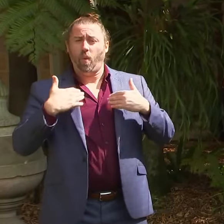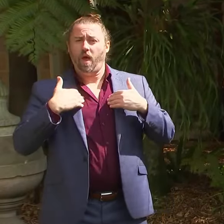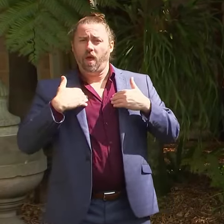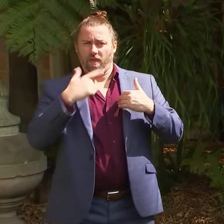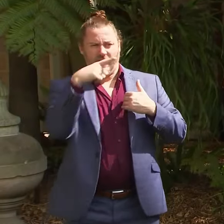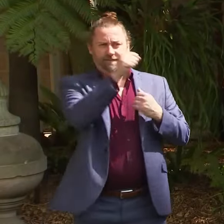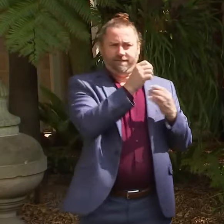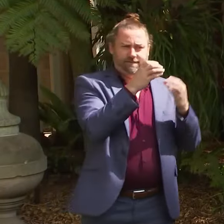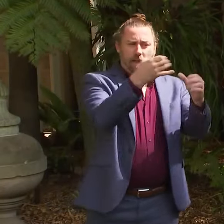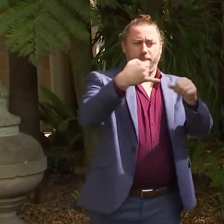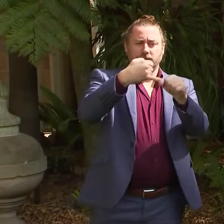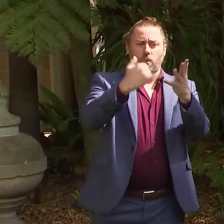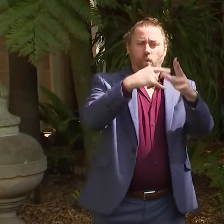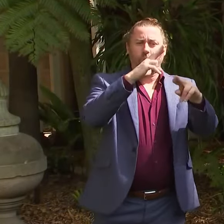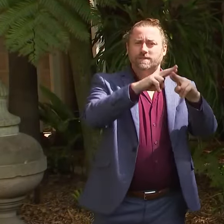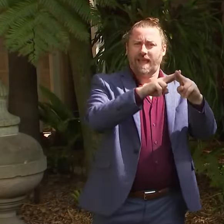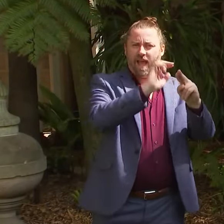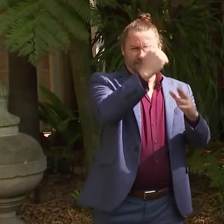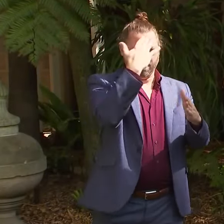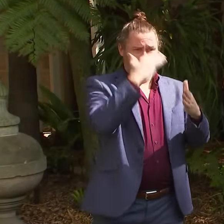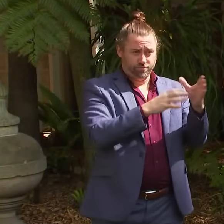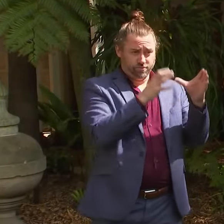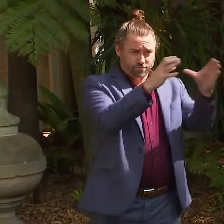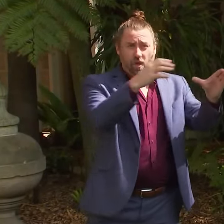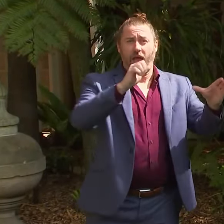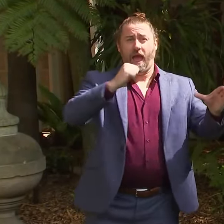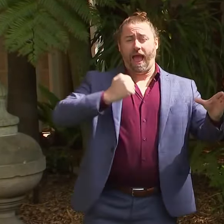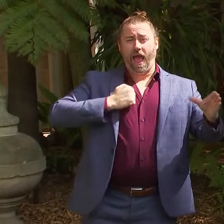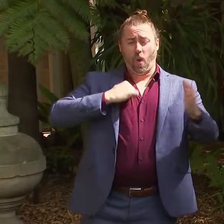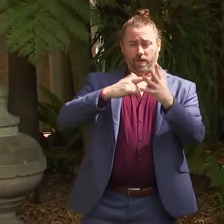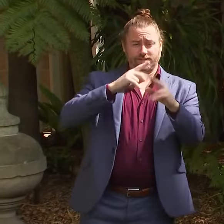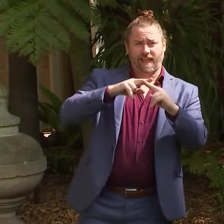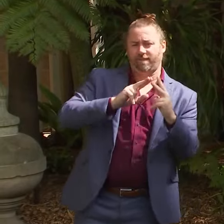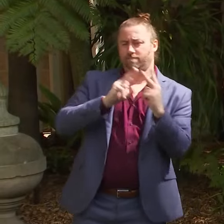hospitals and continue to support our vaccination and testing clinics.